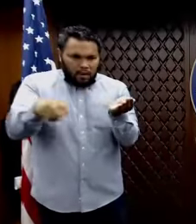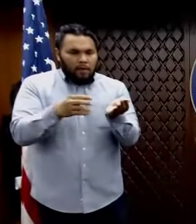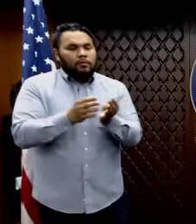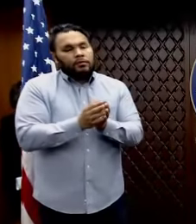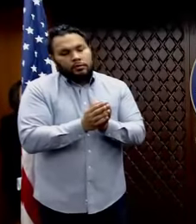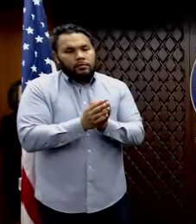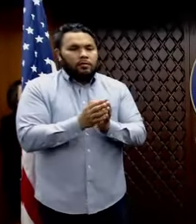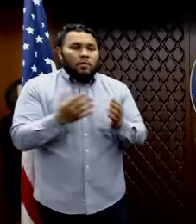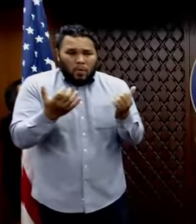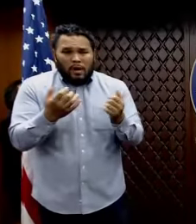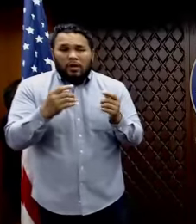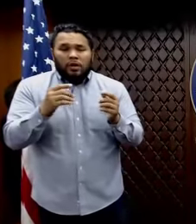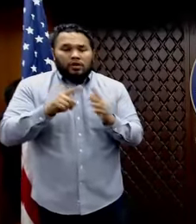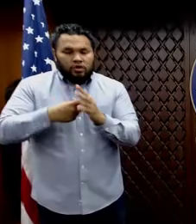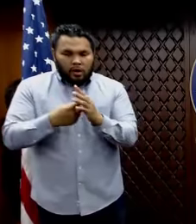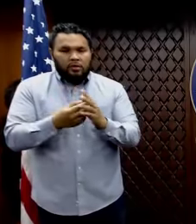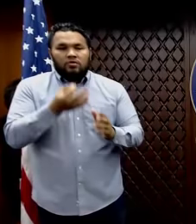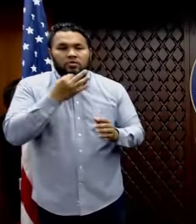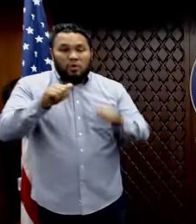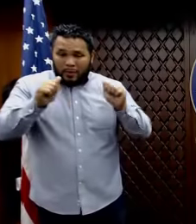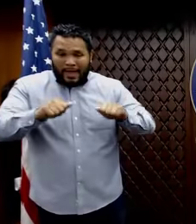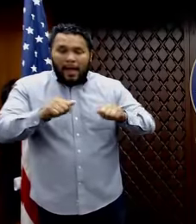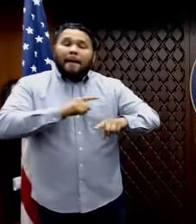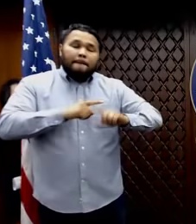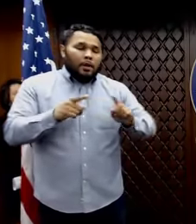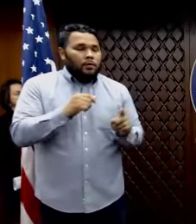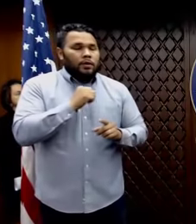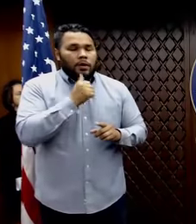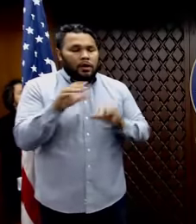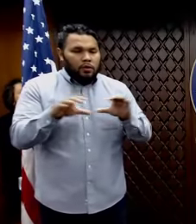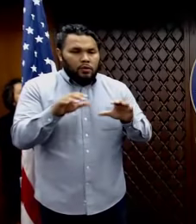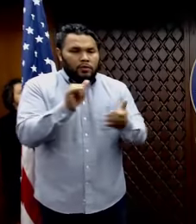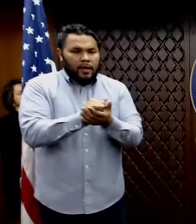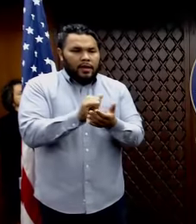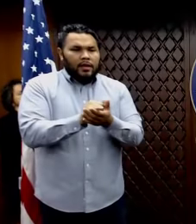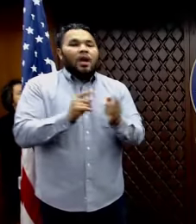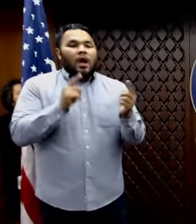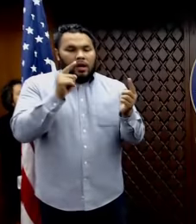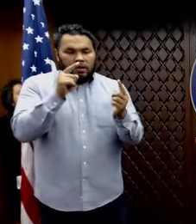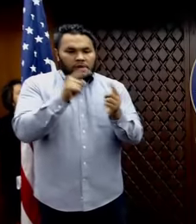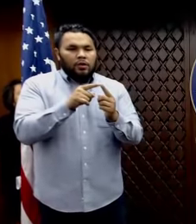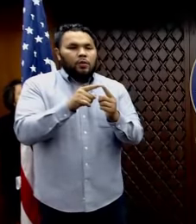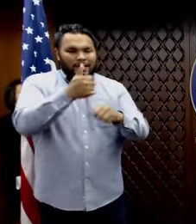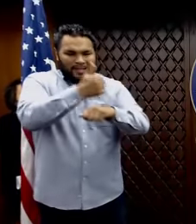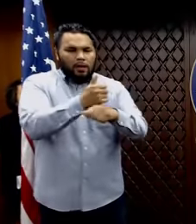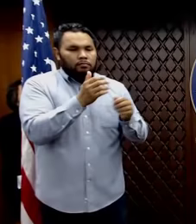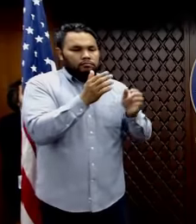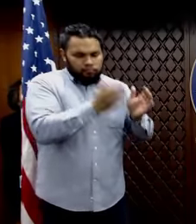we're not going to start it without a good process, uh, and procedures in place to protect the people of Guam. Um,